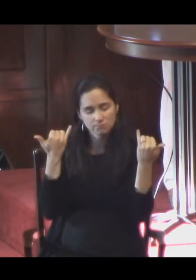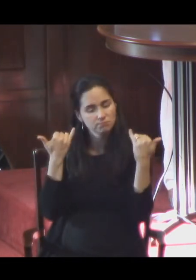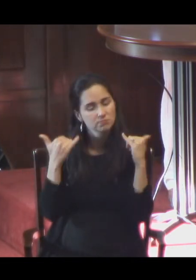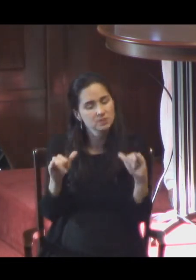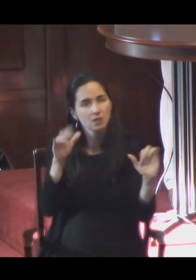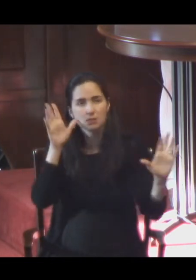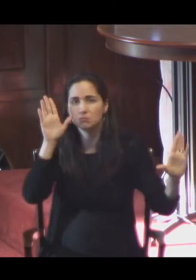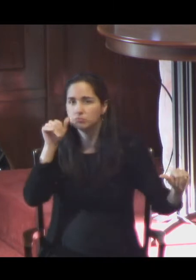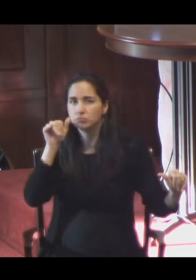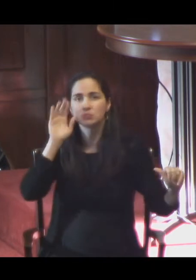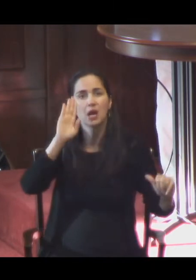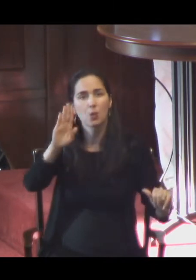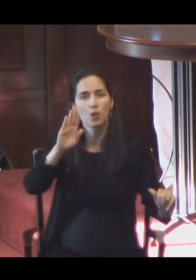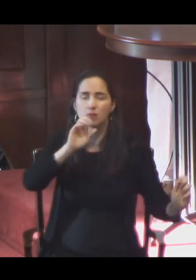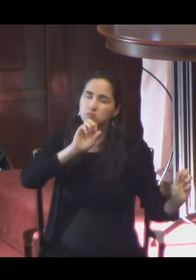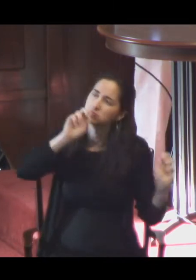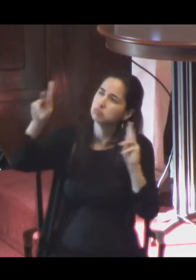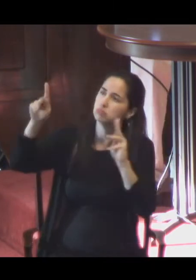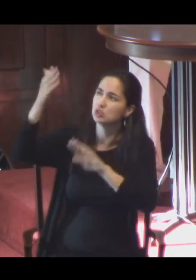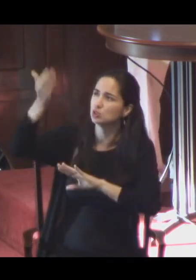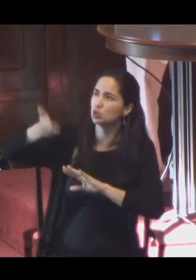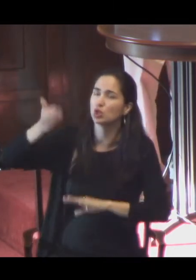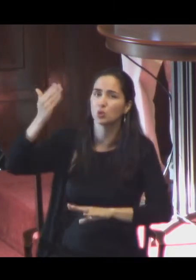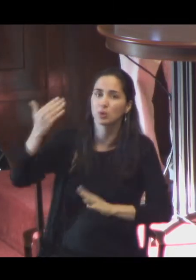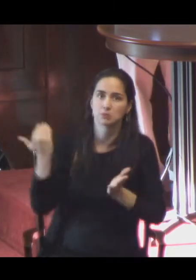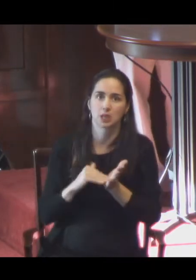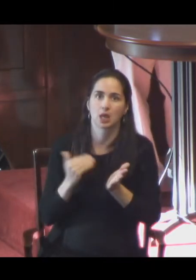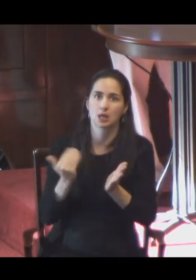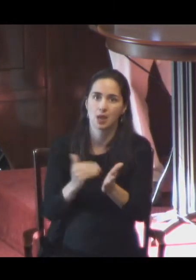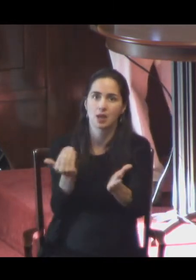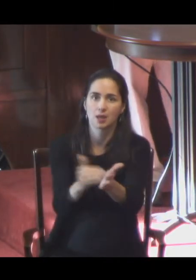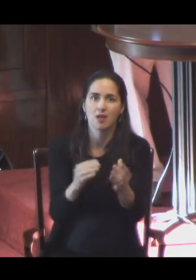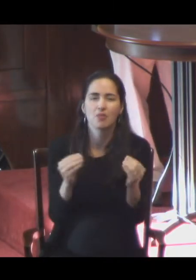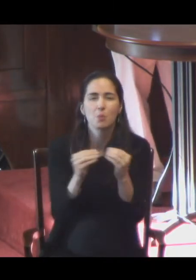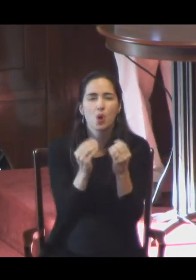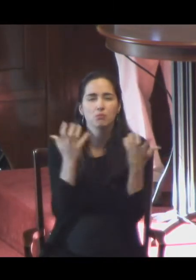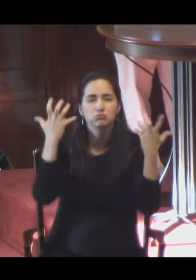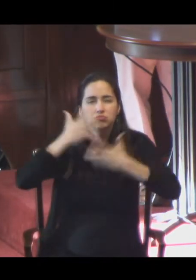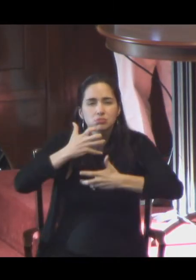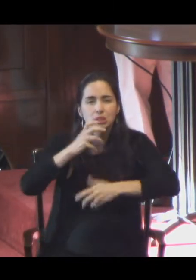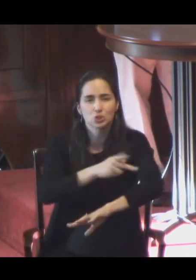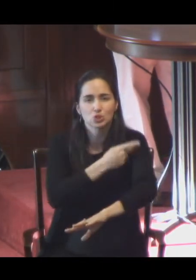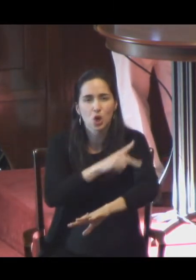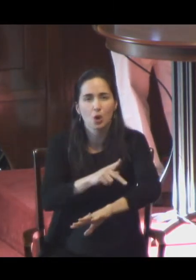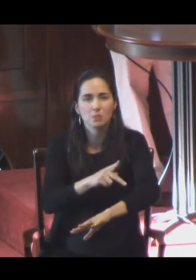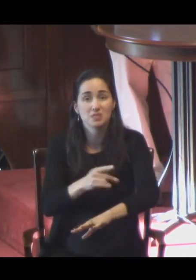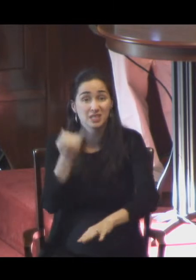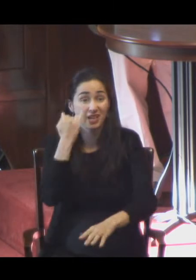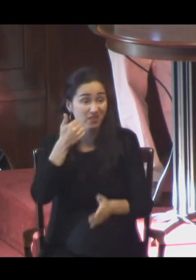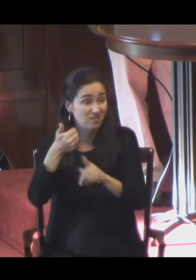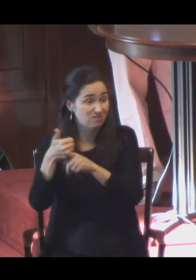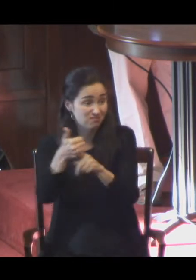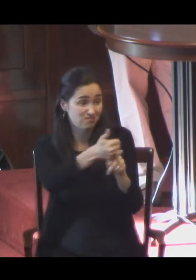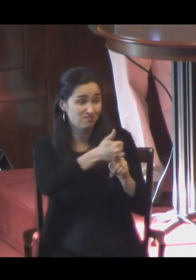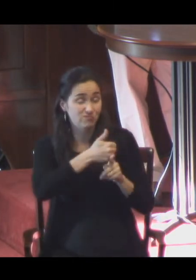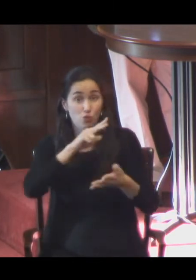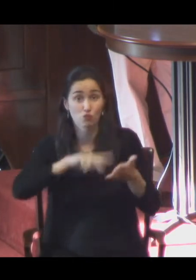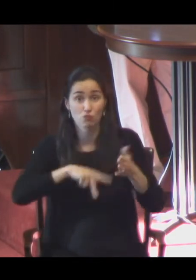to you, O God. Over and over again, we hear in those darker psalms. And if you've read through psalms, you know what I'm talking about. So these are the